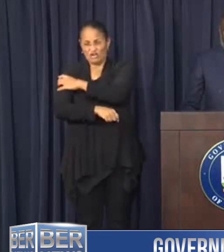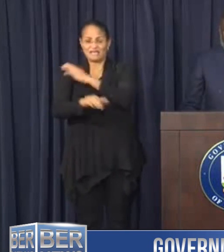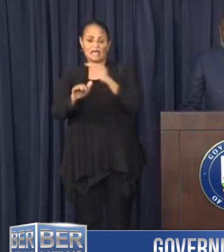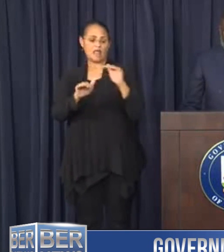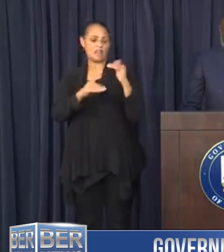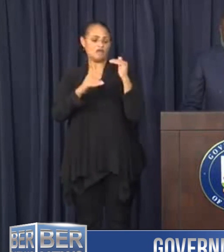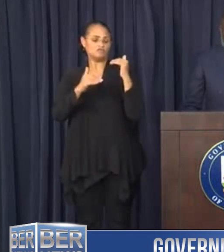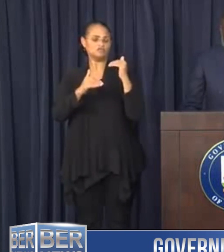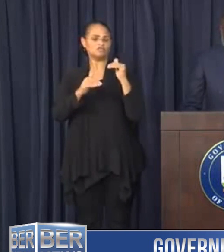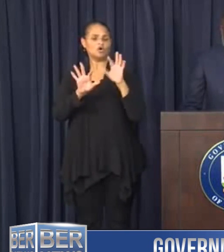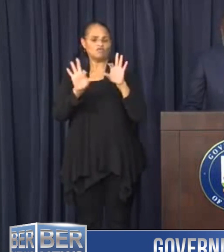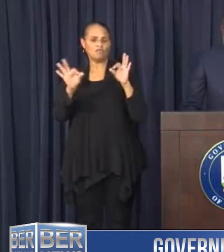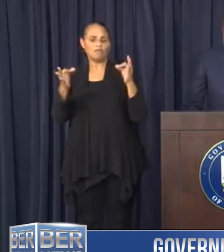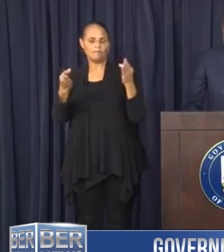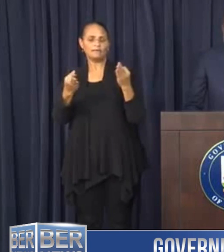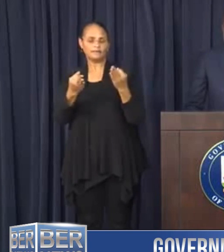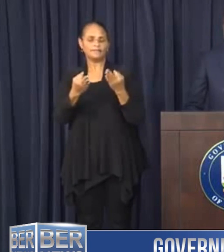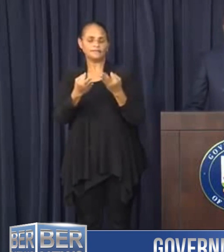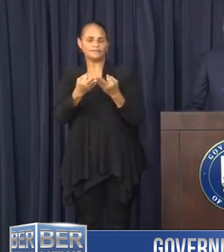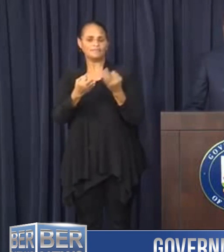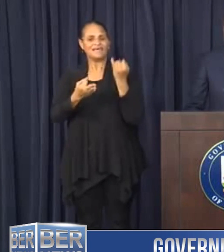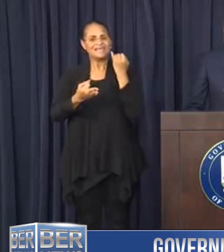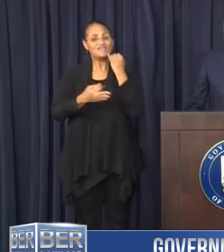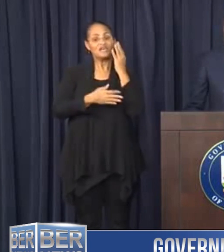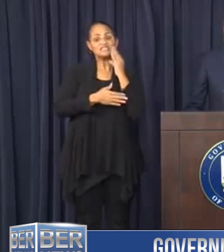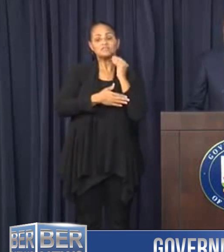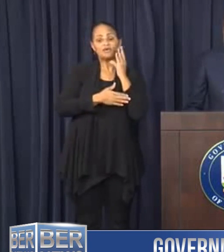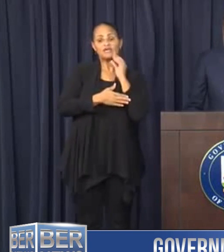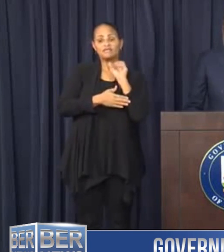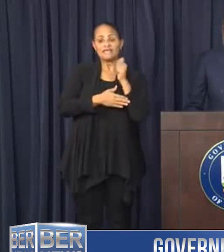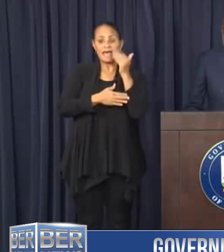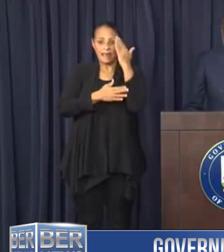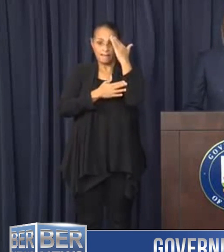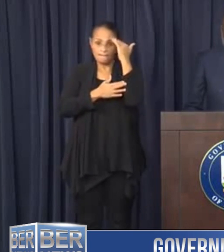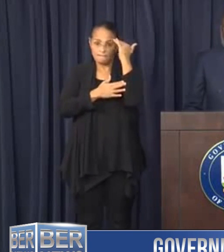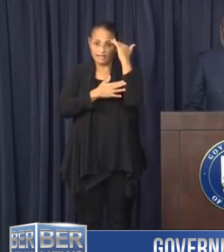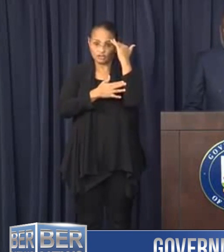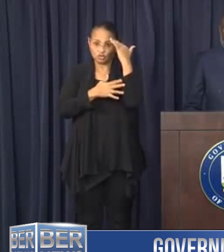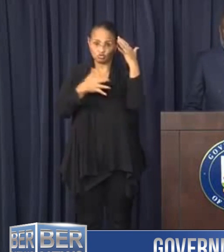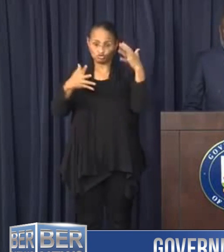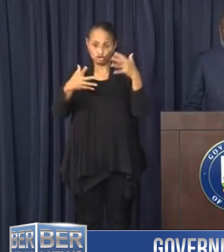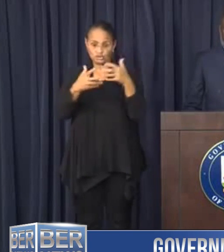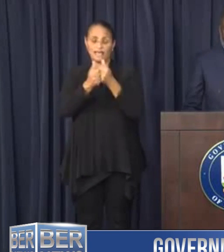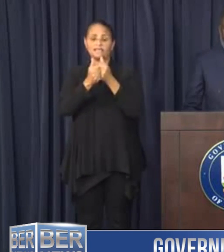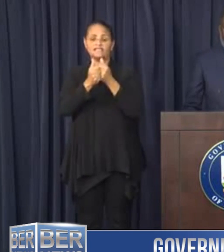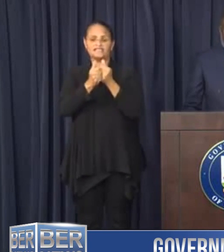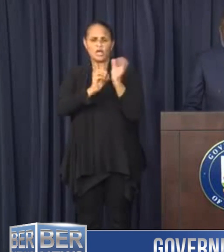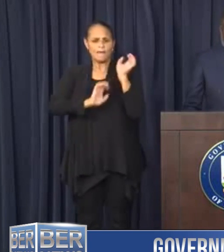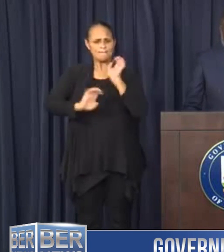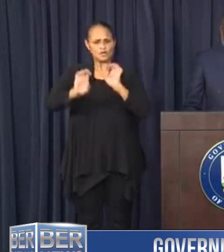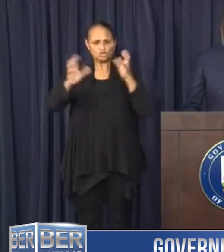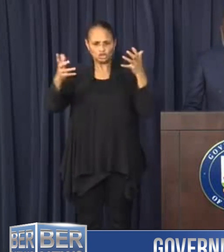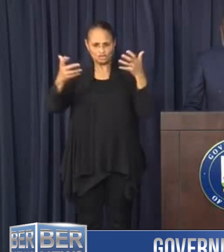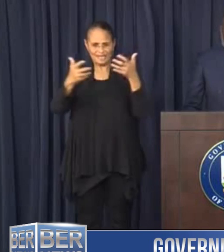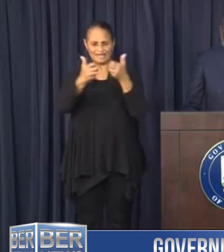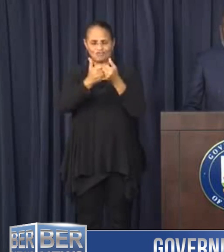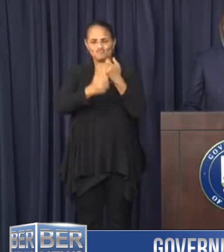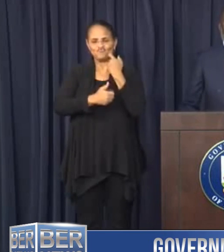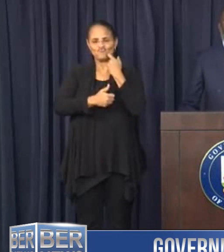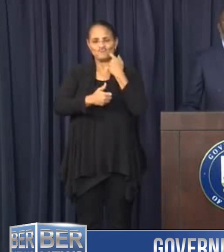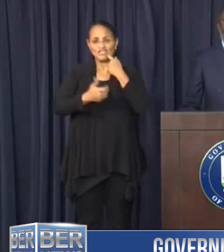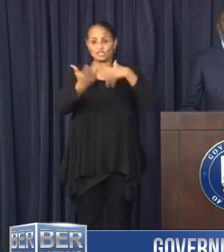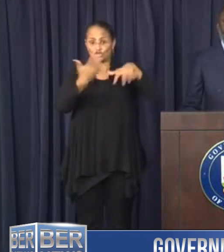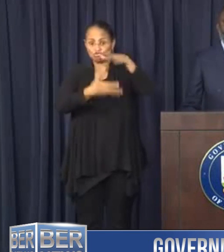of their loved ones. If you are experiencing any mental health or emotional challenges due to the recent storms,